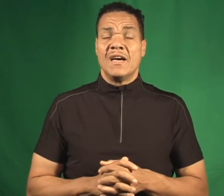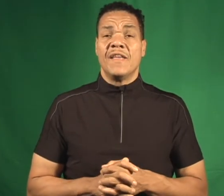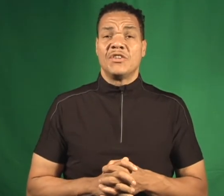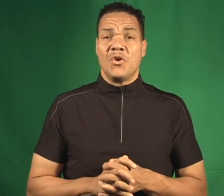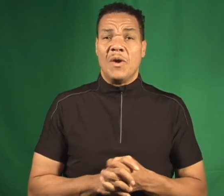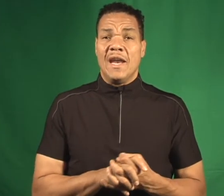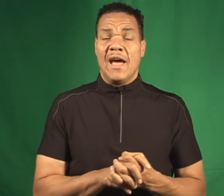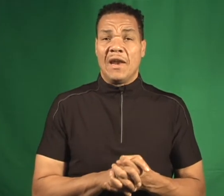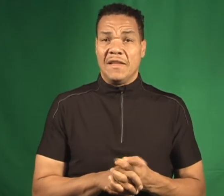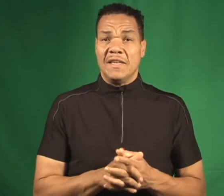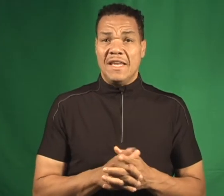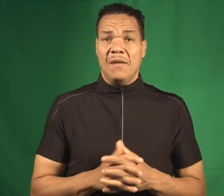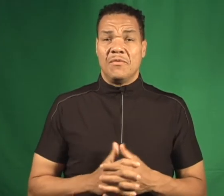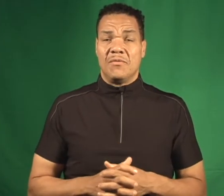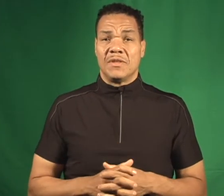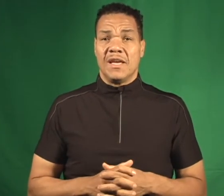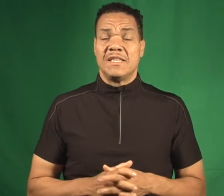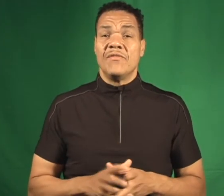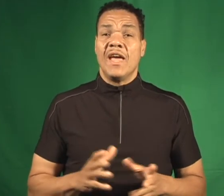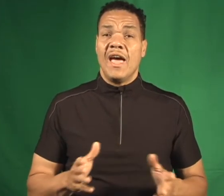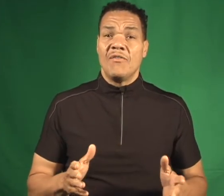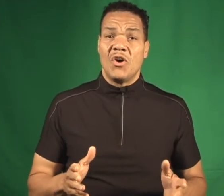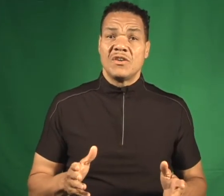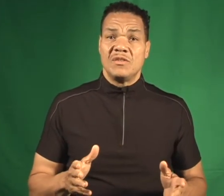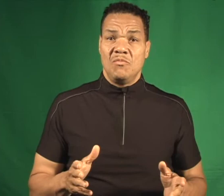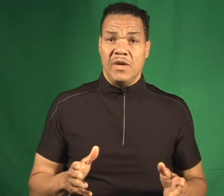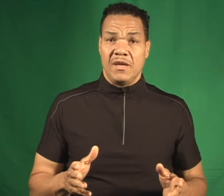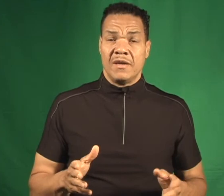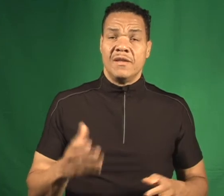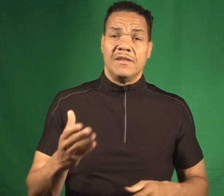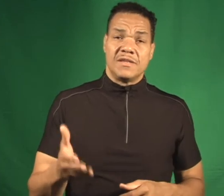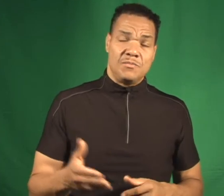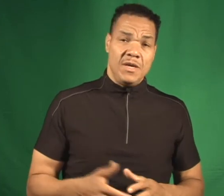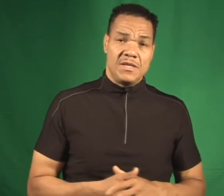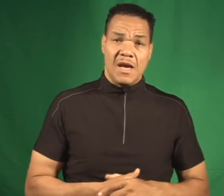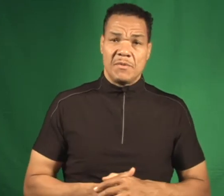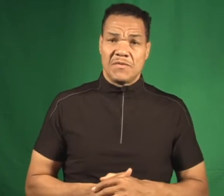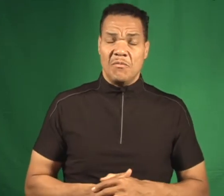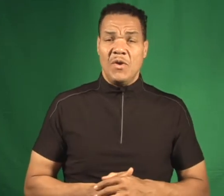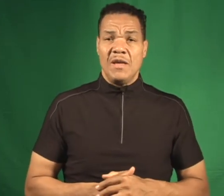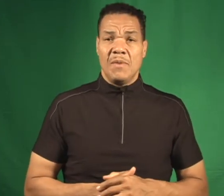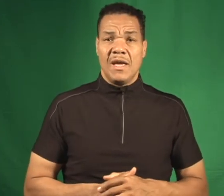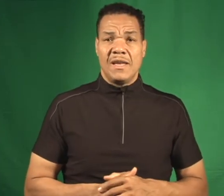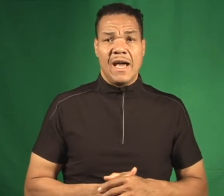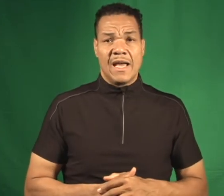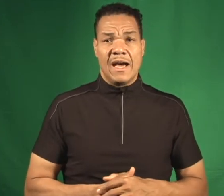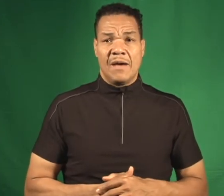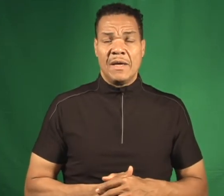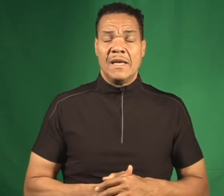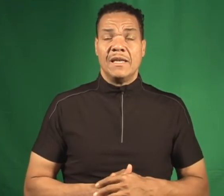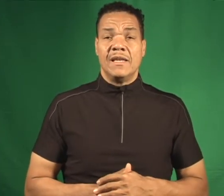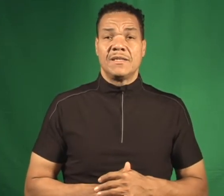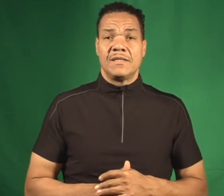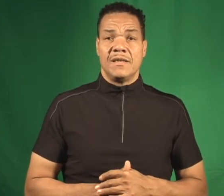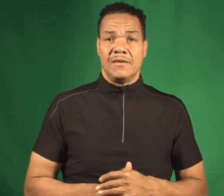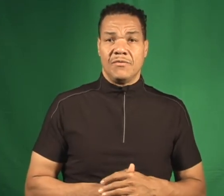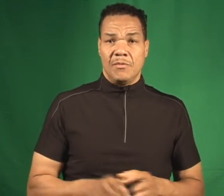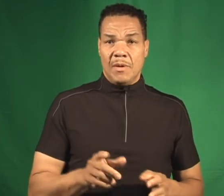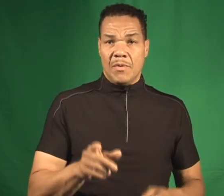That's going down like the day before Thanksgiving. Have an awesome week. This is Pete Thomas from winningman.com. Listen, remember,